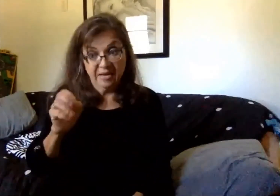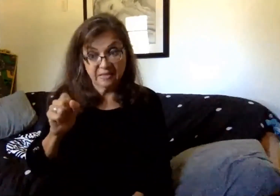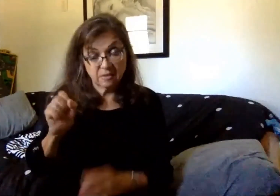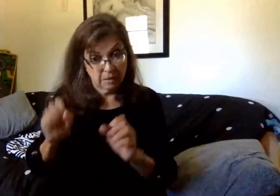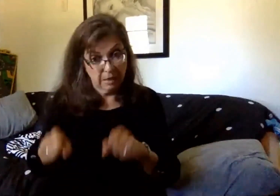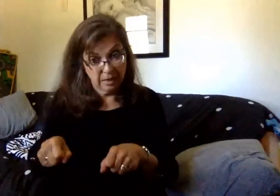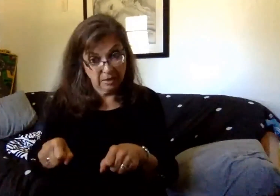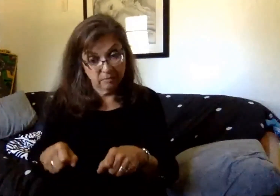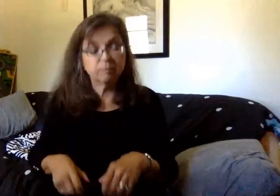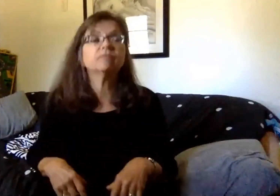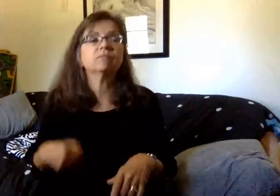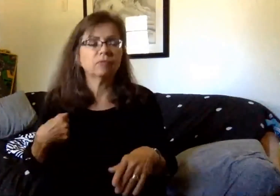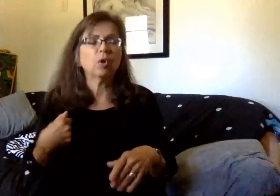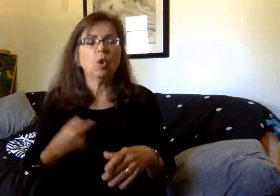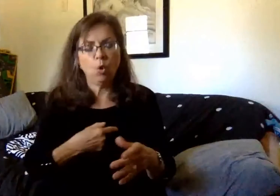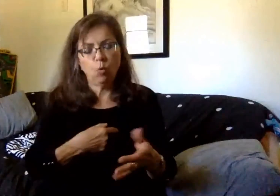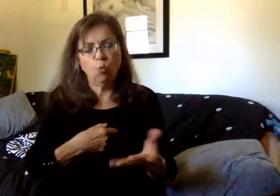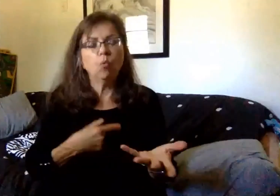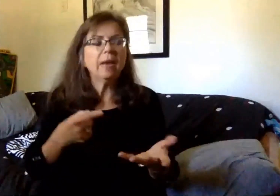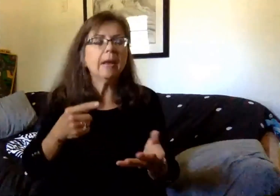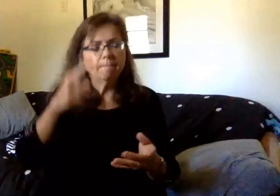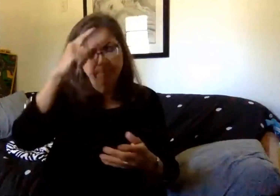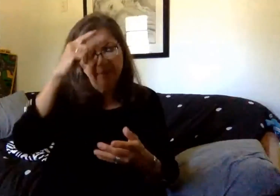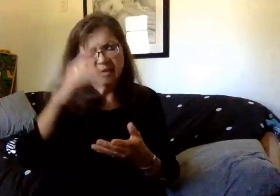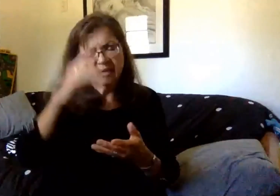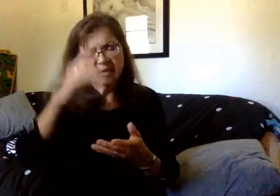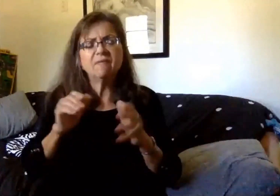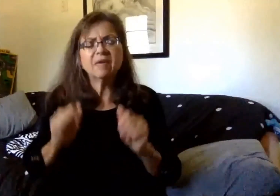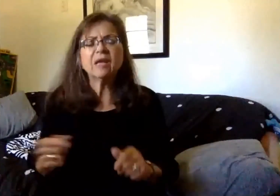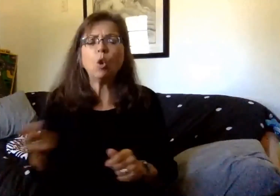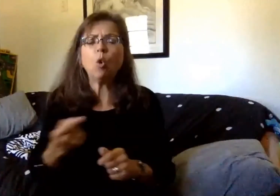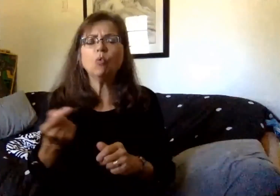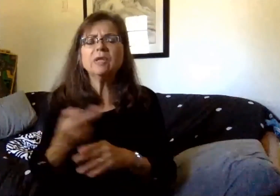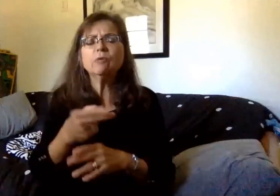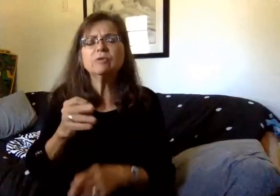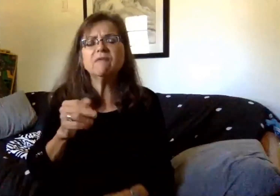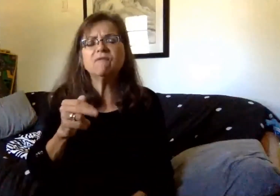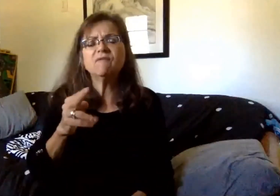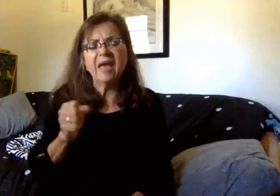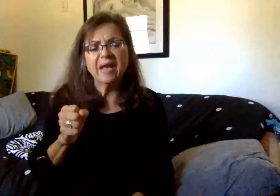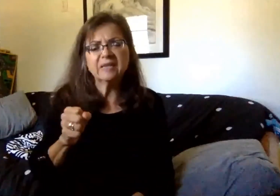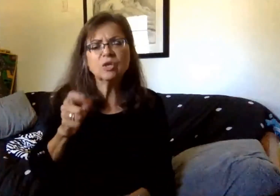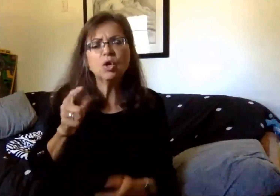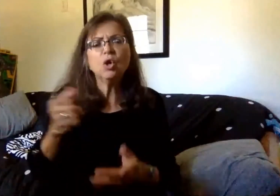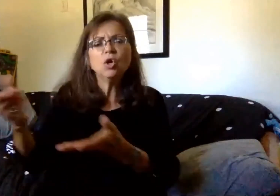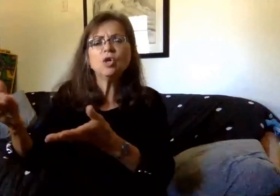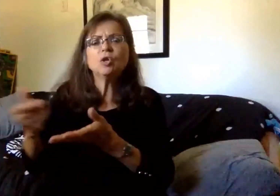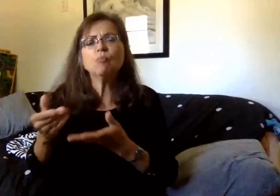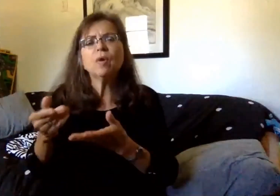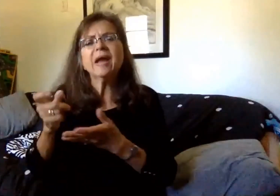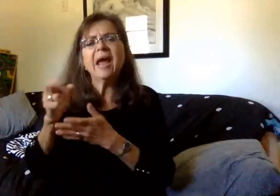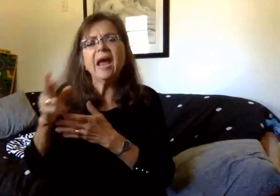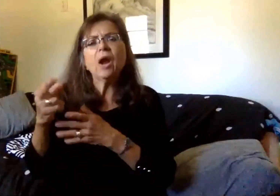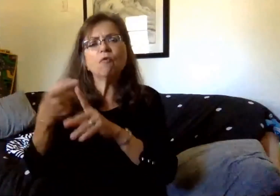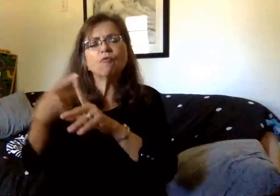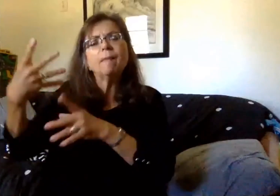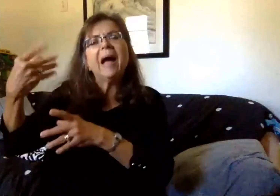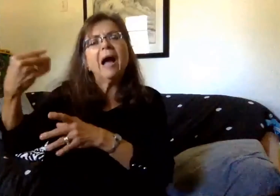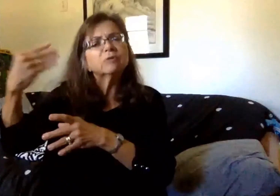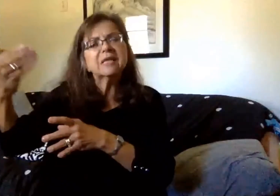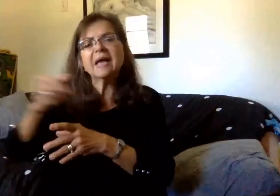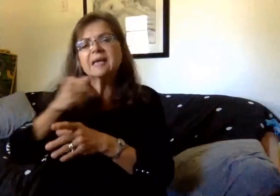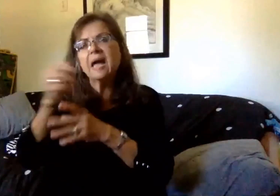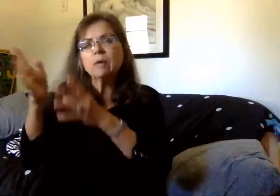Our current understanding is that fans may only be used to exhaust air to the outside and not as a means of blowing air across